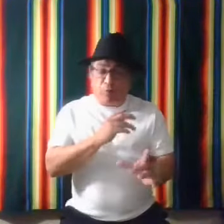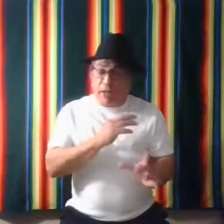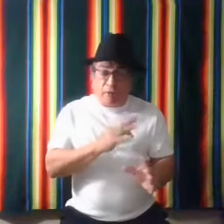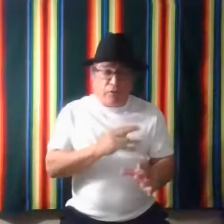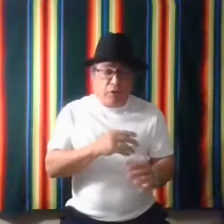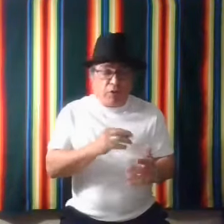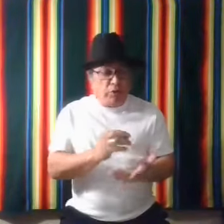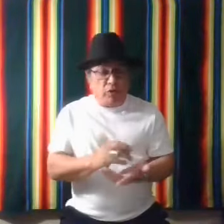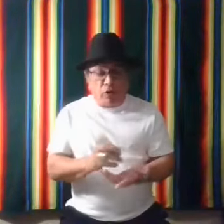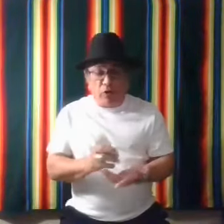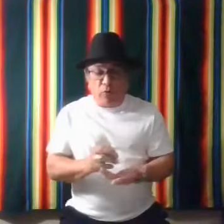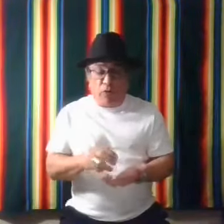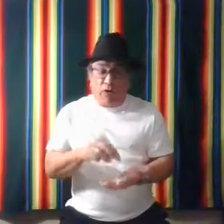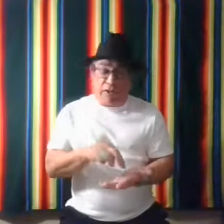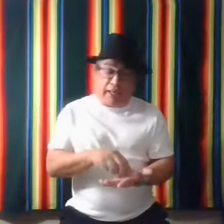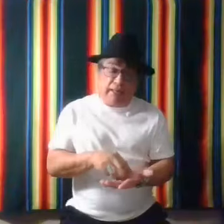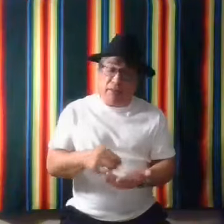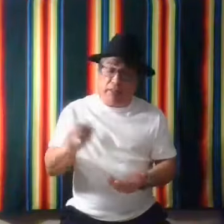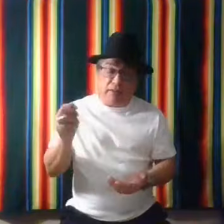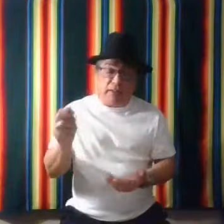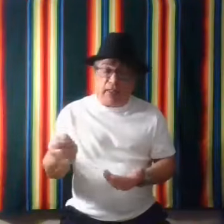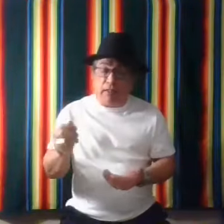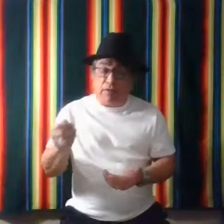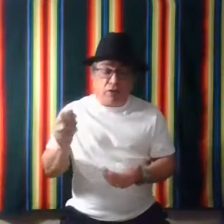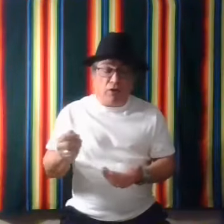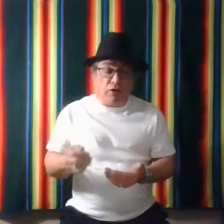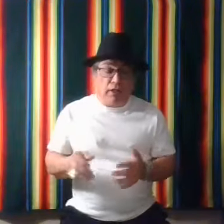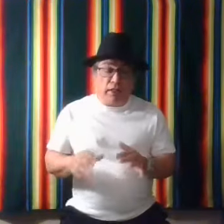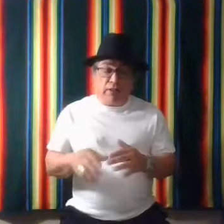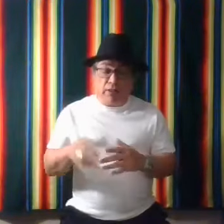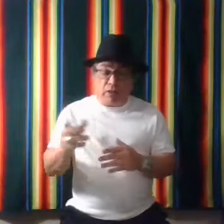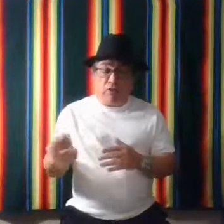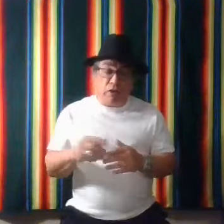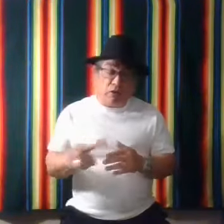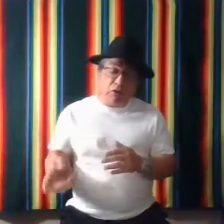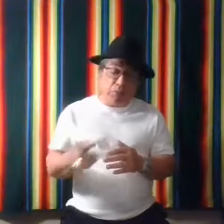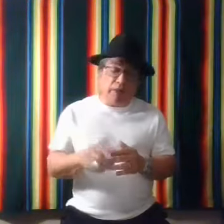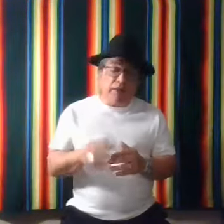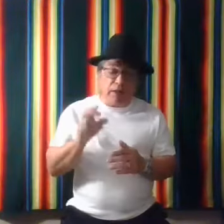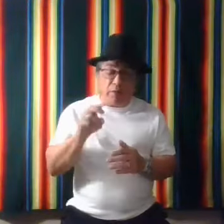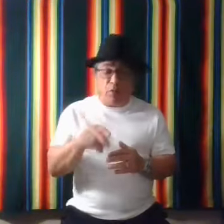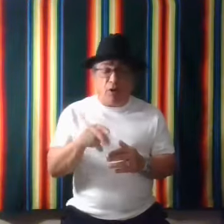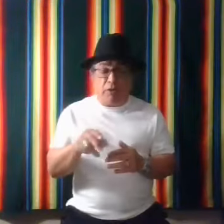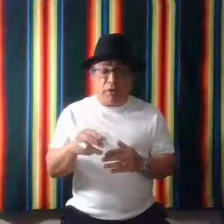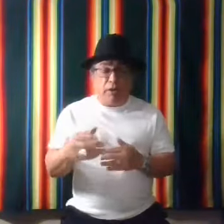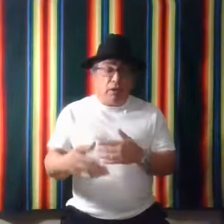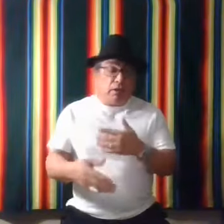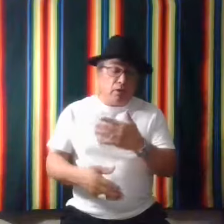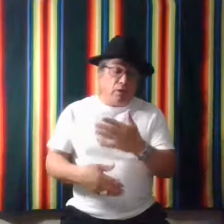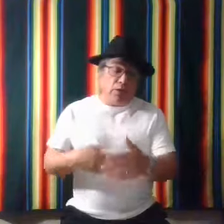playing the flute, doing artwork, dancing, the singing songs. He said, you, you know, you'll just pick this up by watching, you know, and